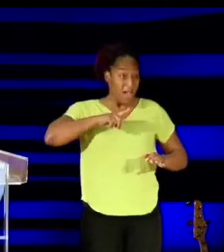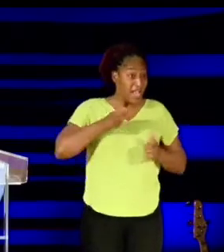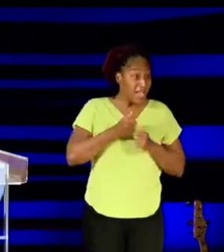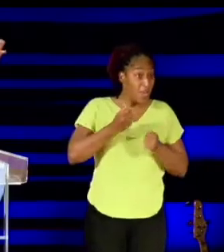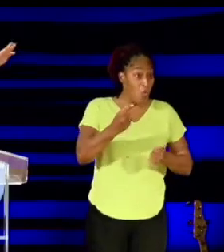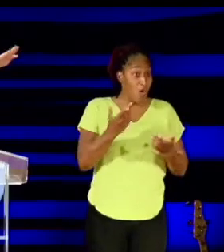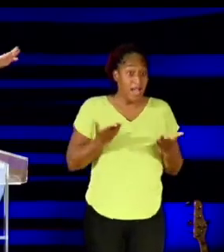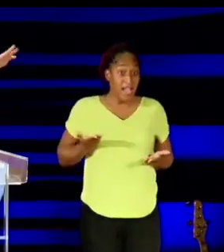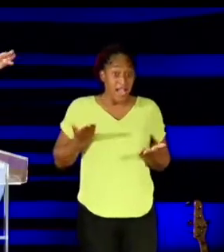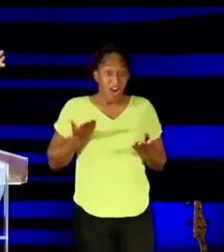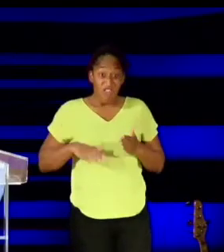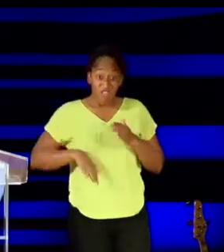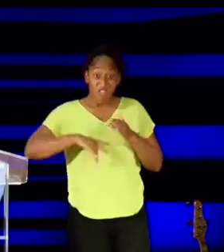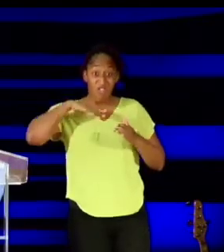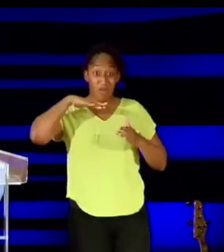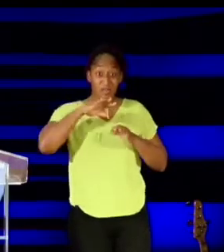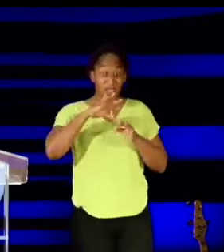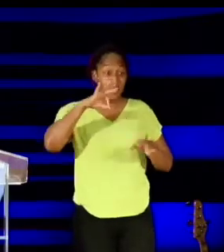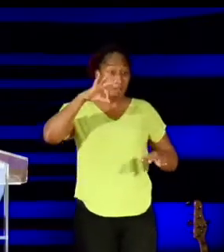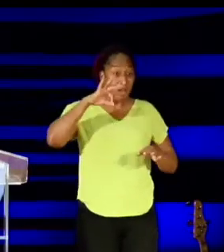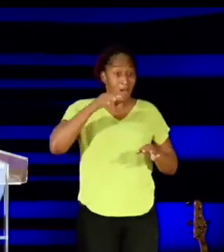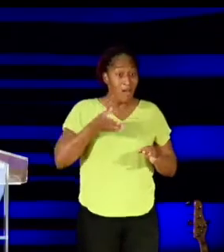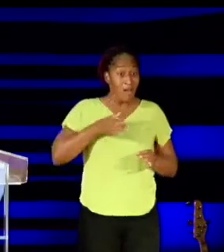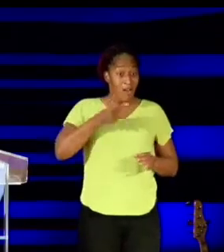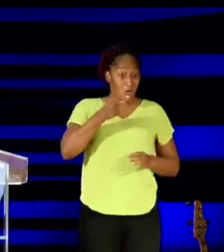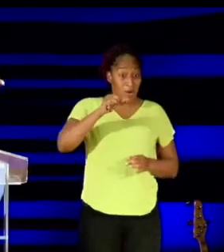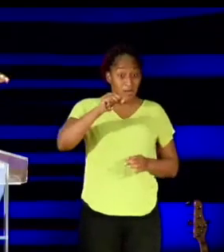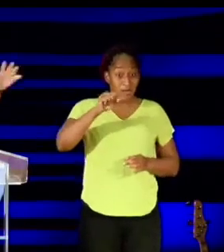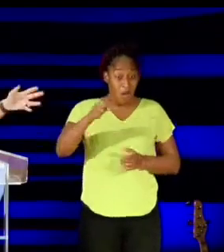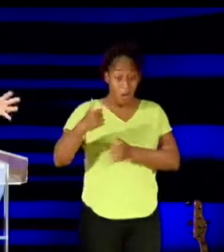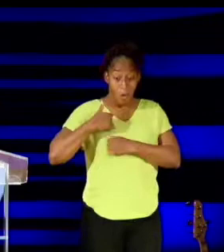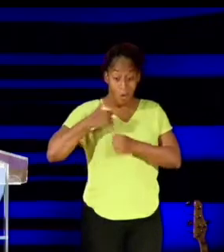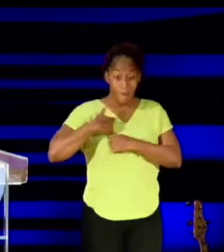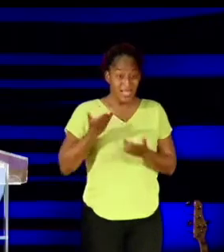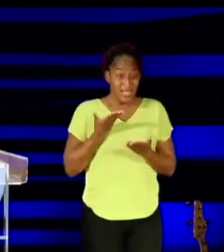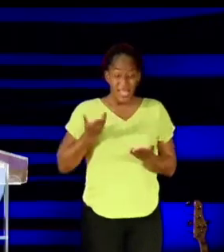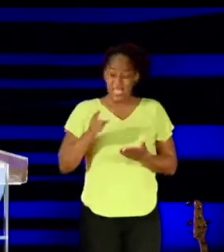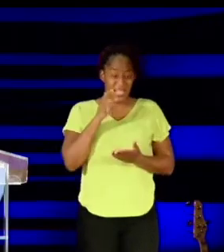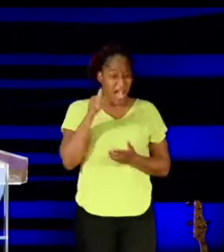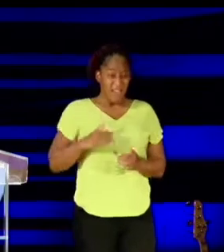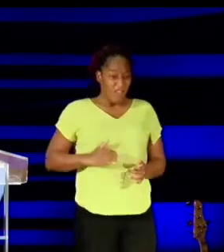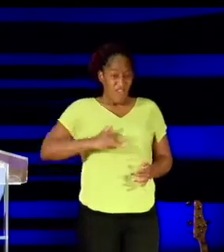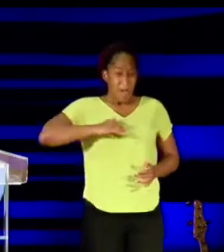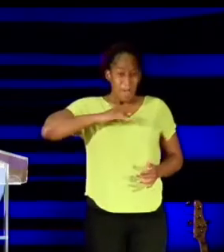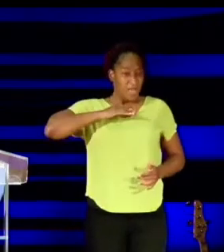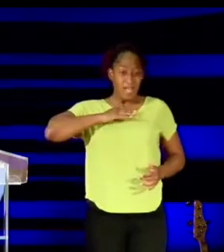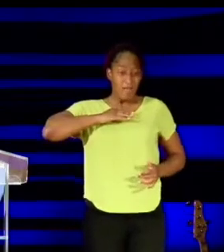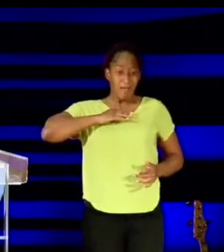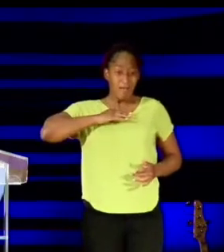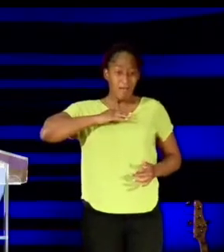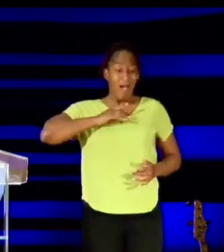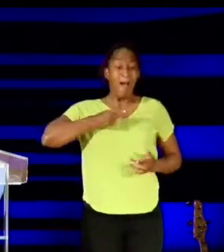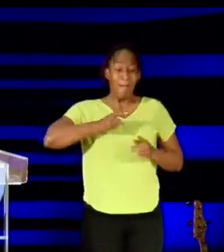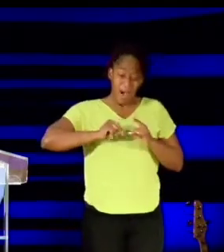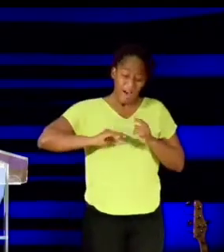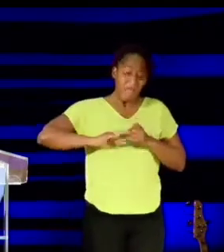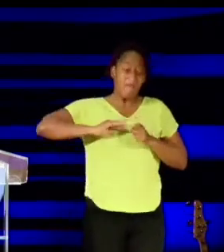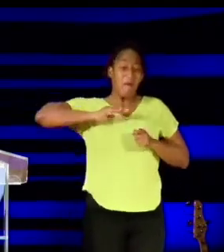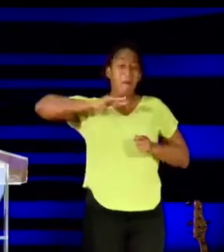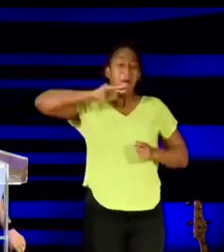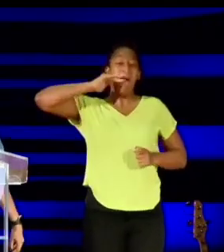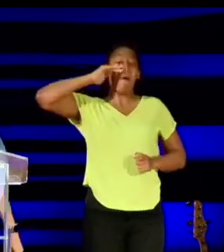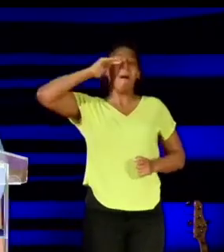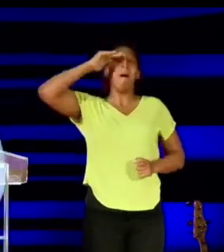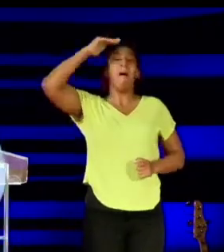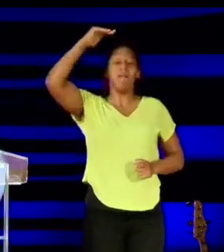Come on, it's the greater army in the house today. Pastor Rob says, don't just fill me up, but fill me up. Believers,